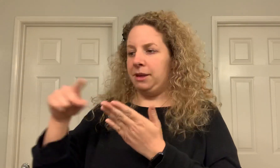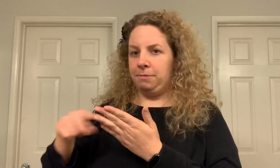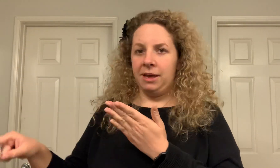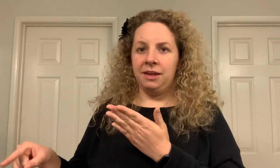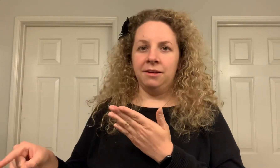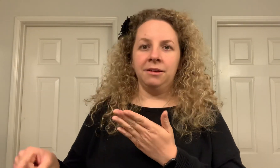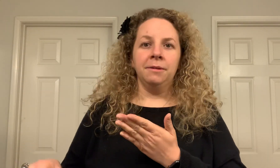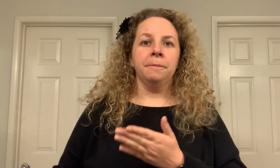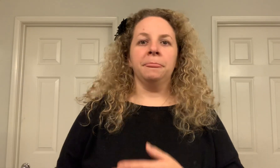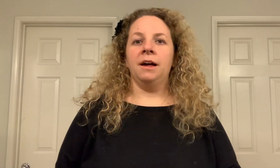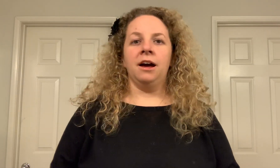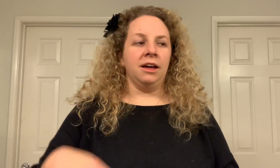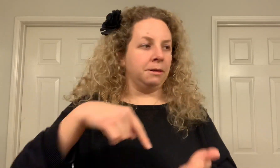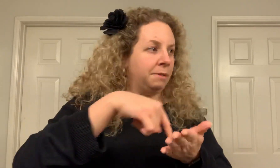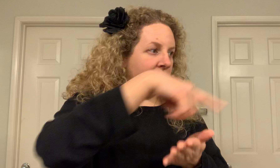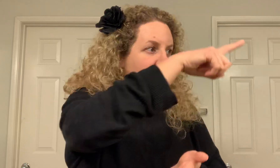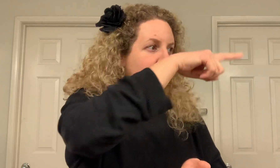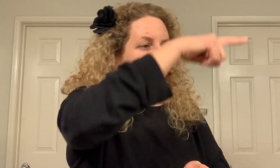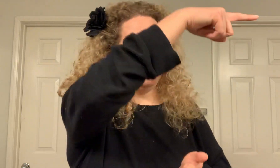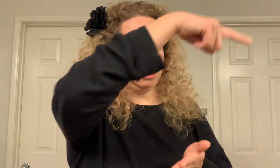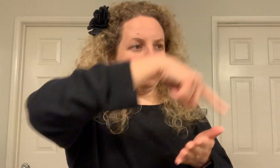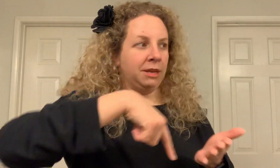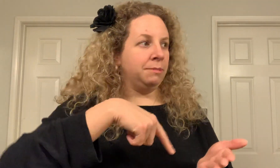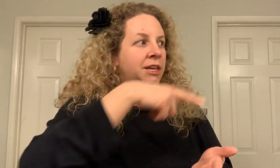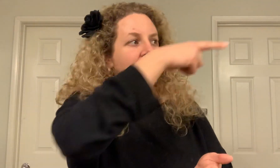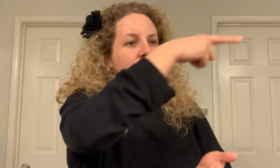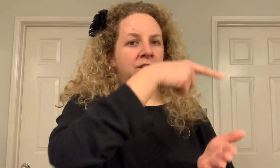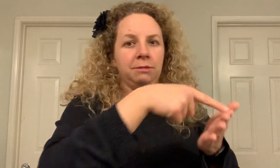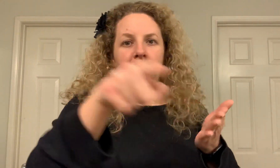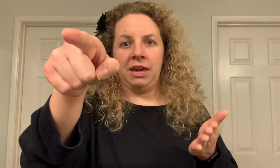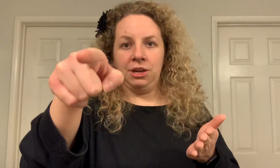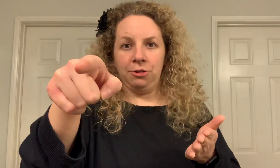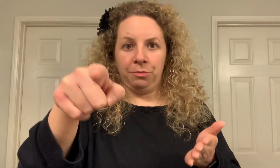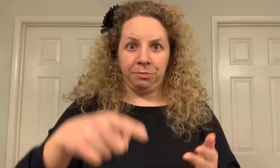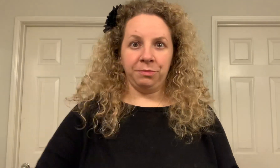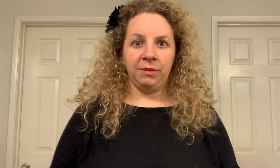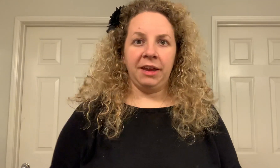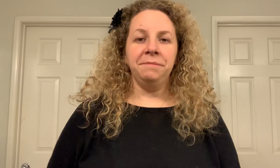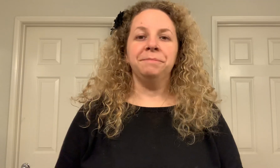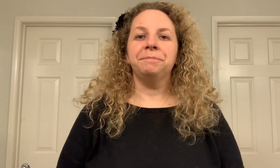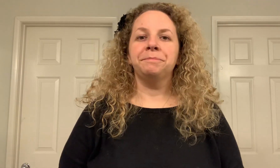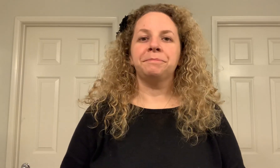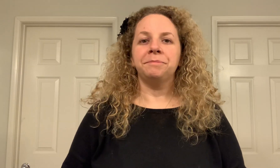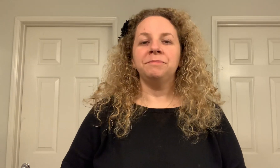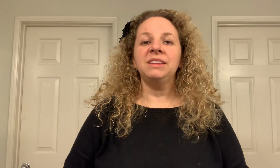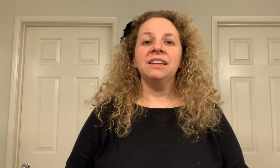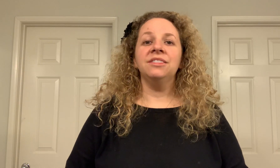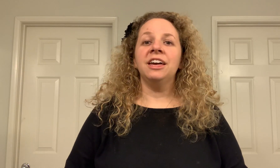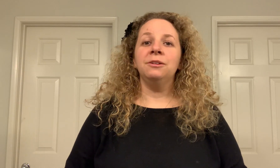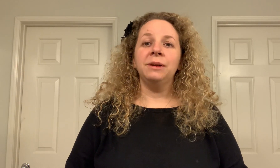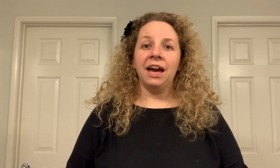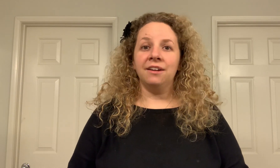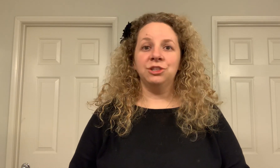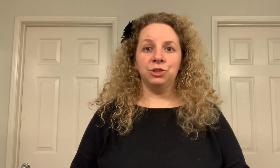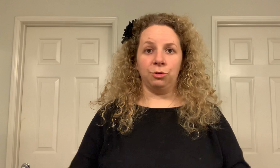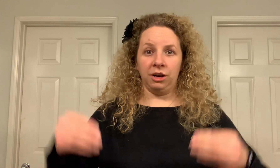pay, pay. I can pay her. She can pay me. She can pay you. Okay, then we have store.